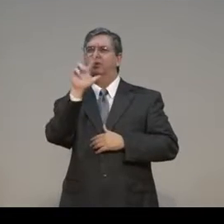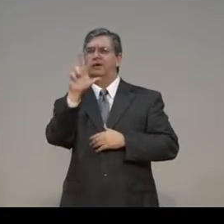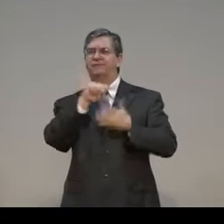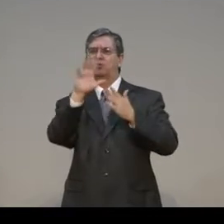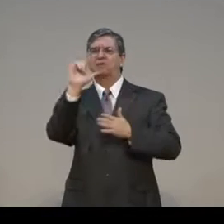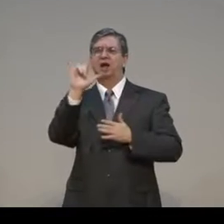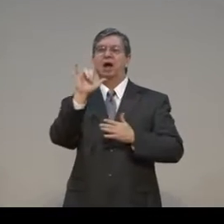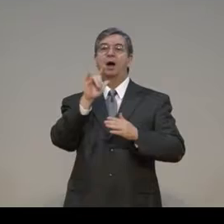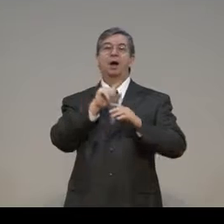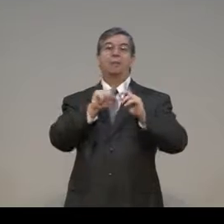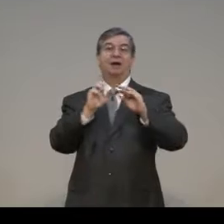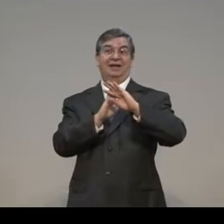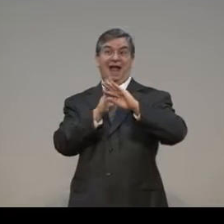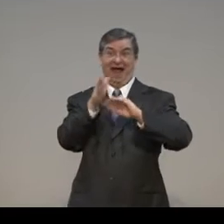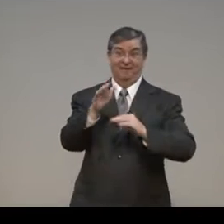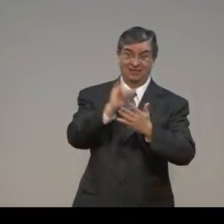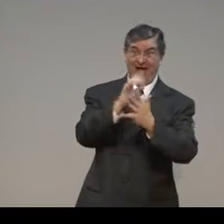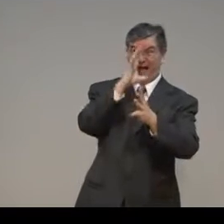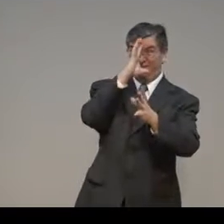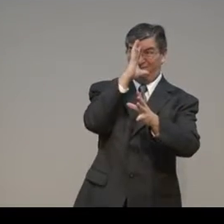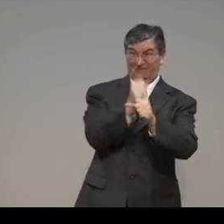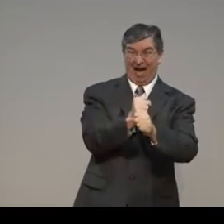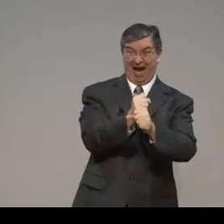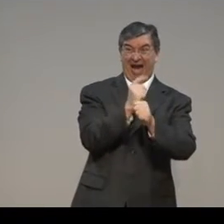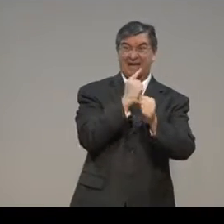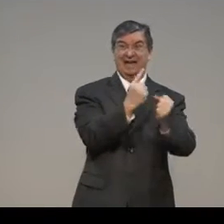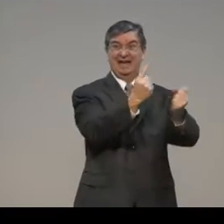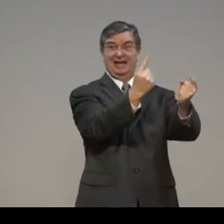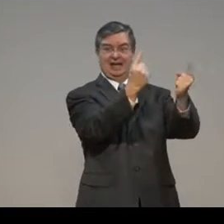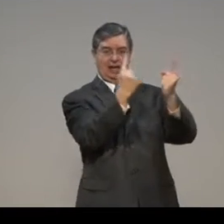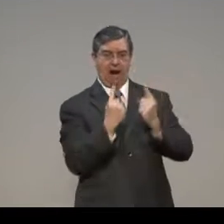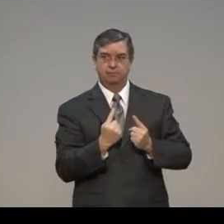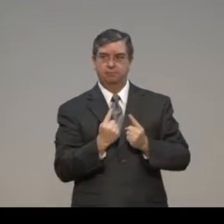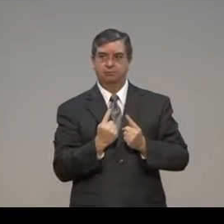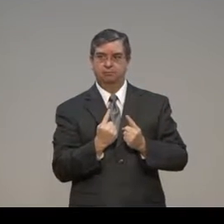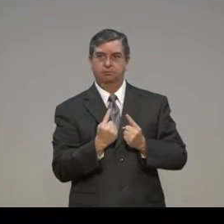Galatians chapter 3, verse 25. But after that, faith is come.